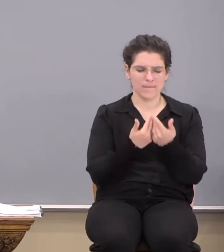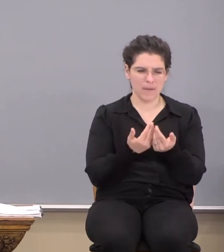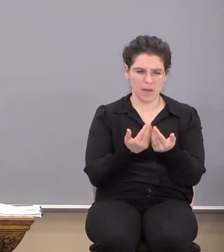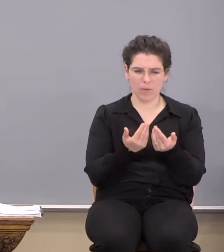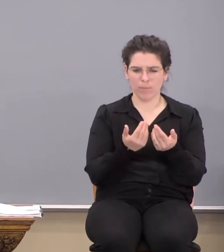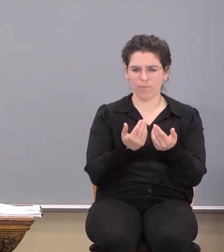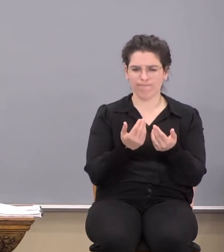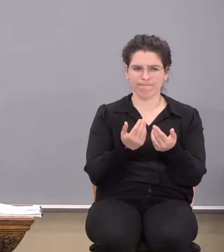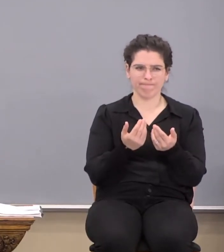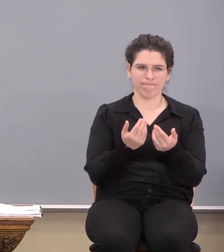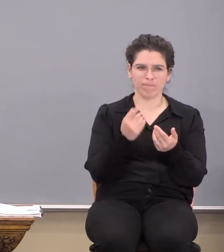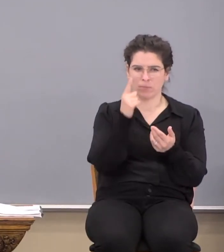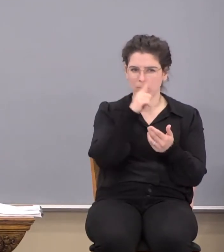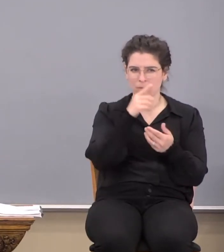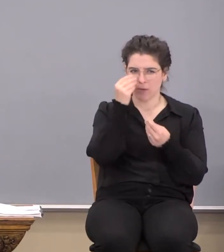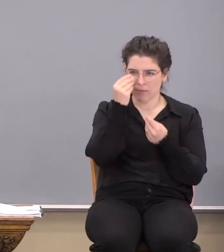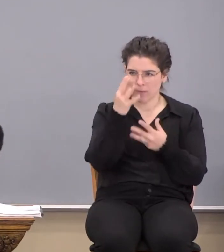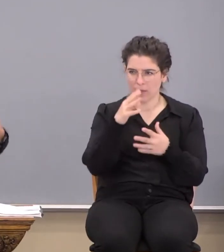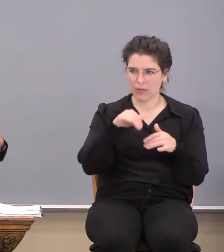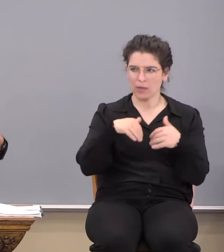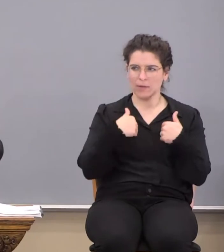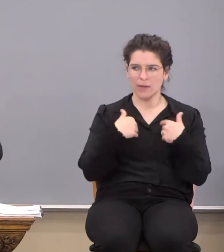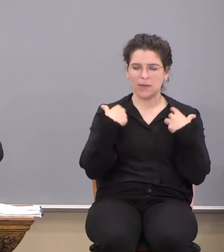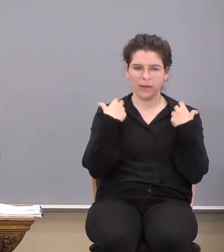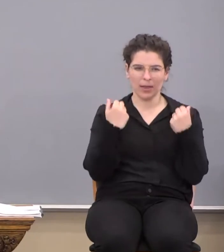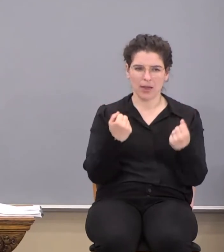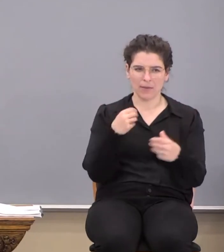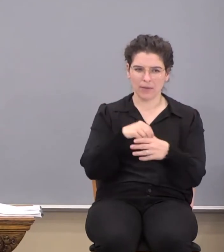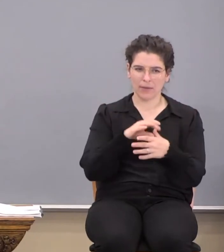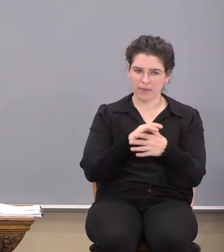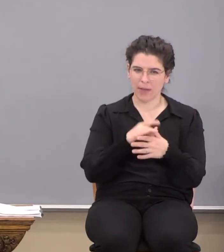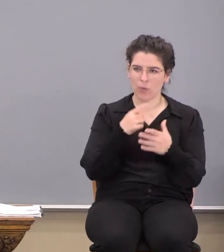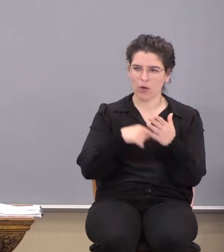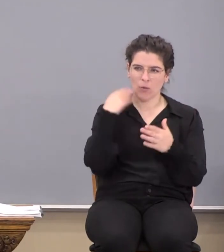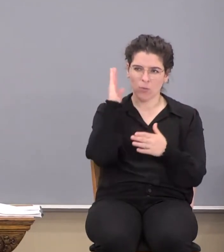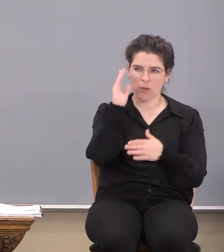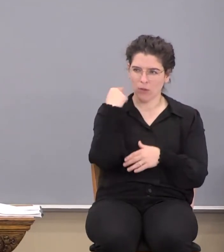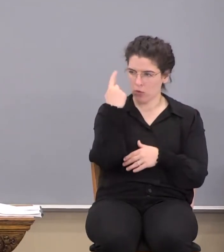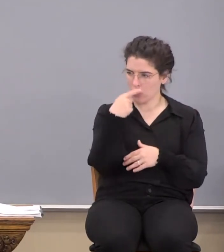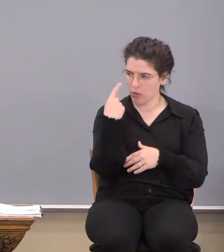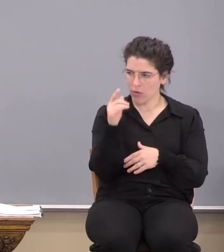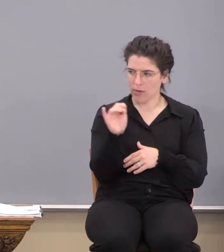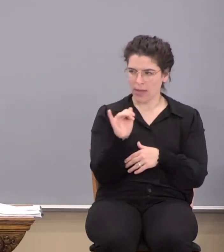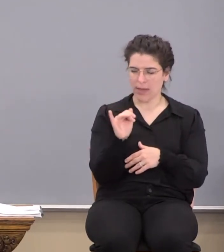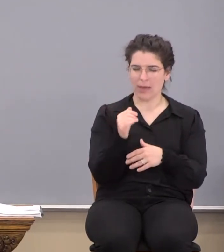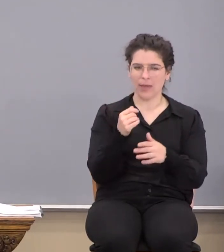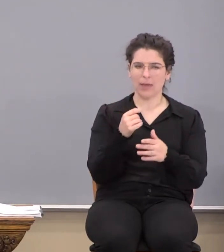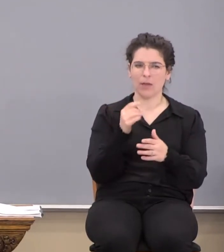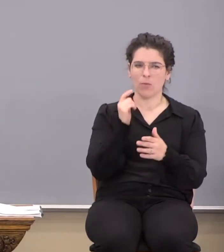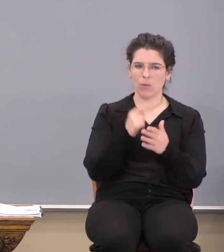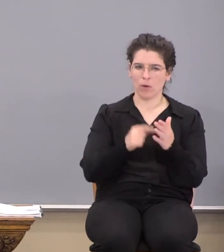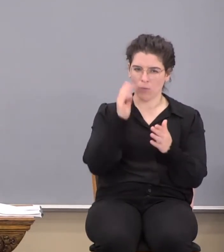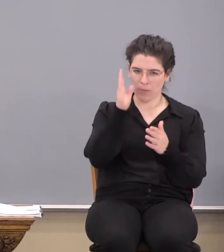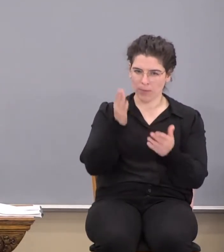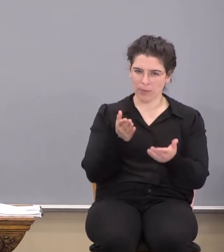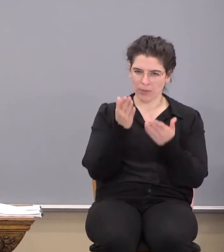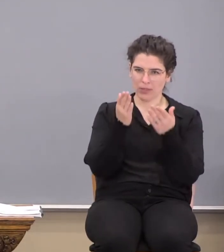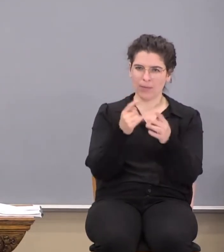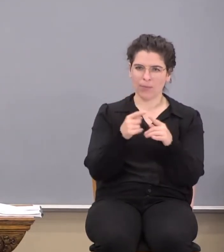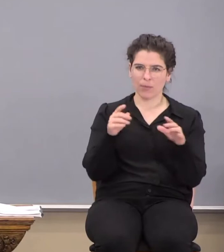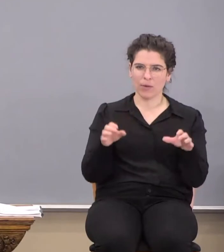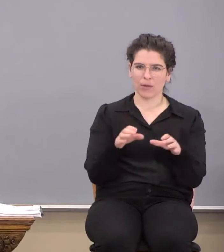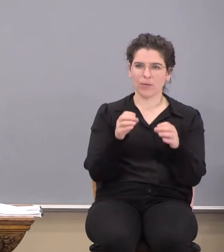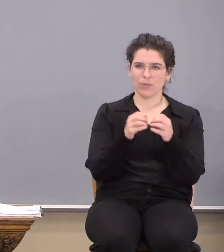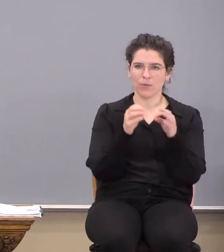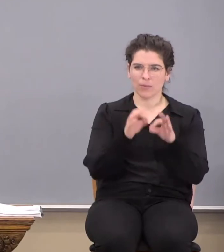how the false information of having confidence in the flesh, what it's going to look like, how it's going to be presented, but what he does